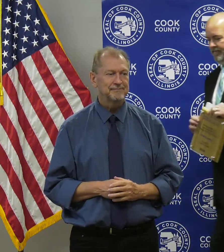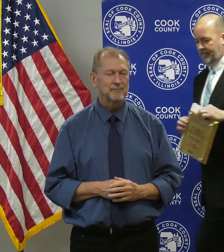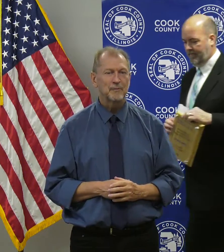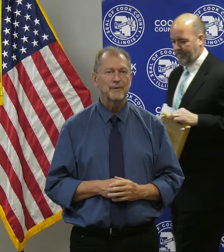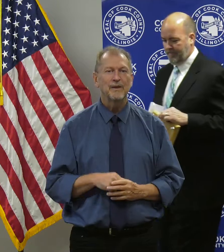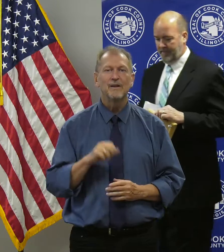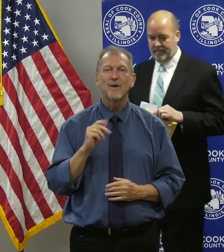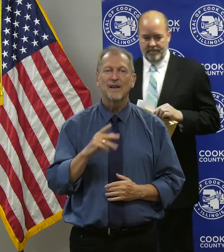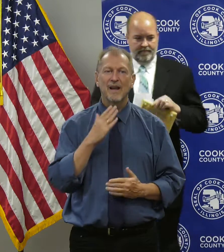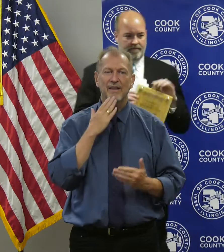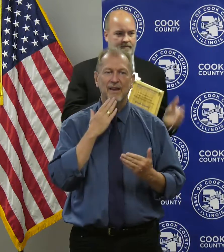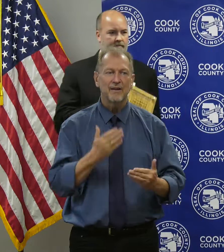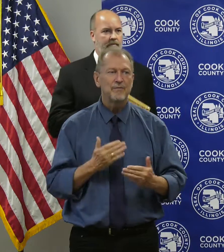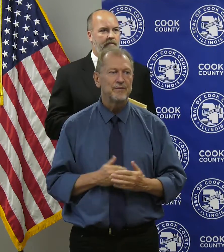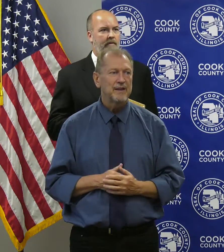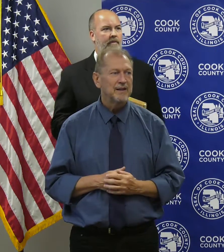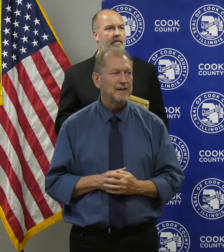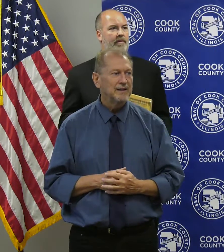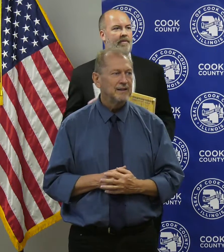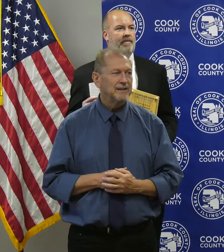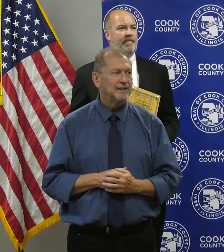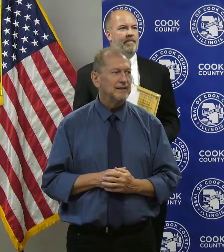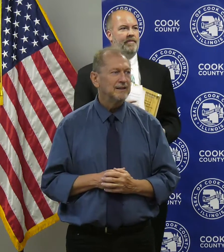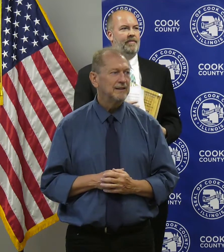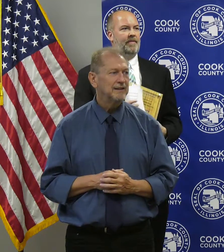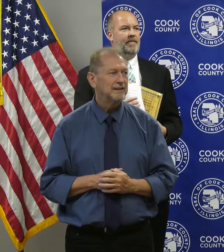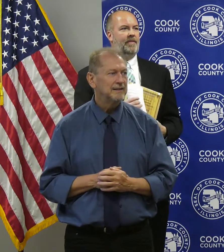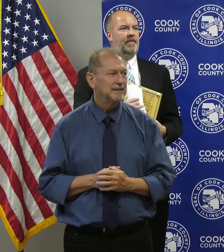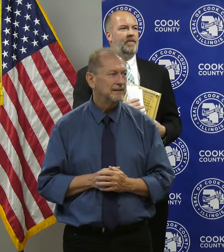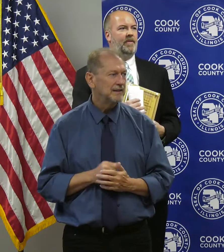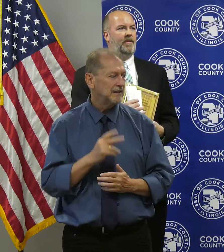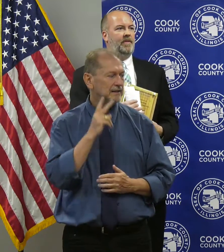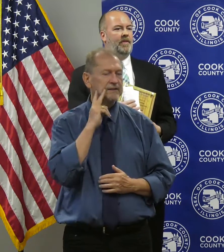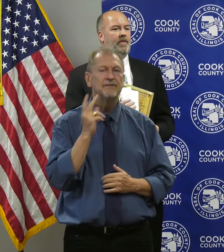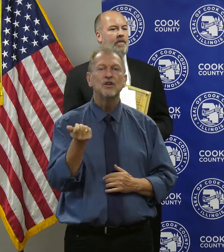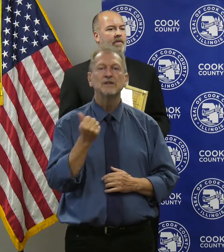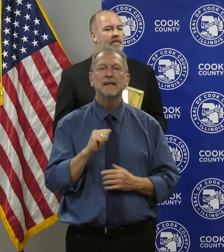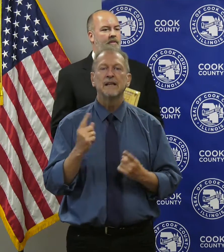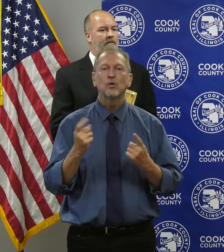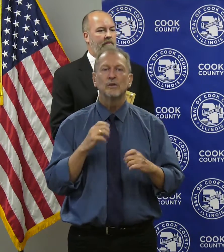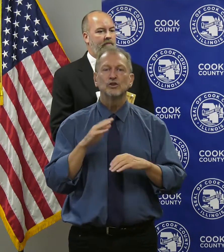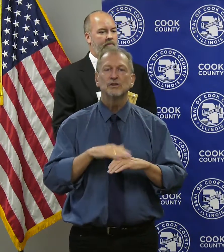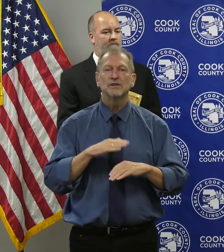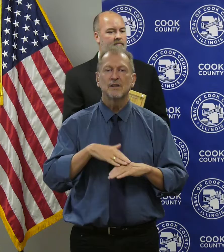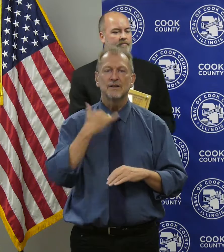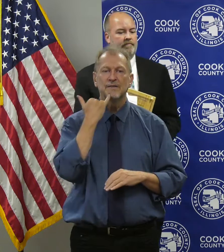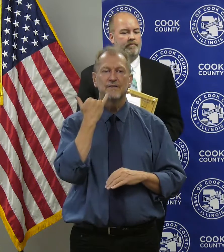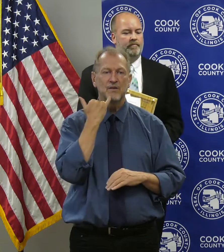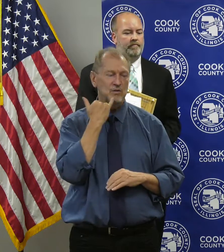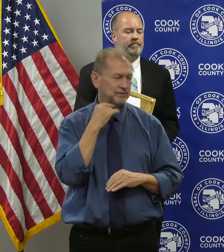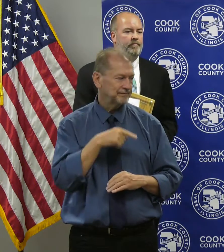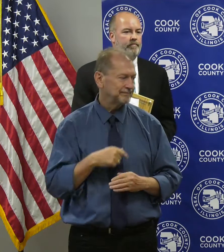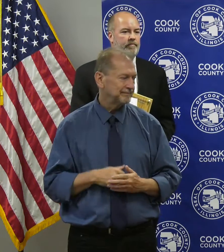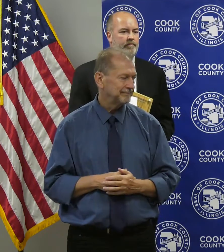Alright, thank you. Where is our...yes, Audrey? We're just going to see every question about the press line.